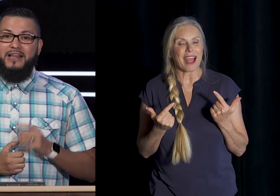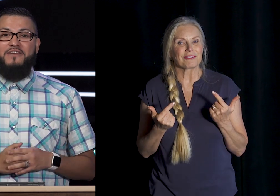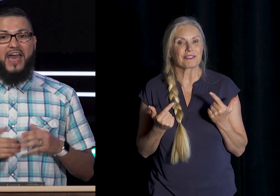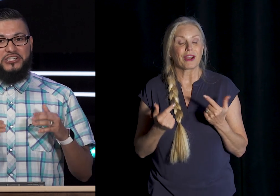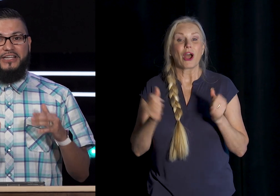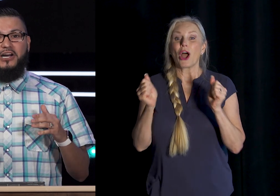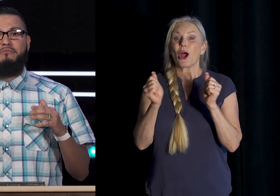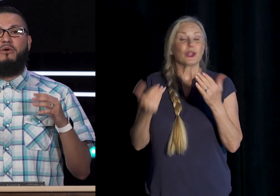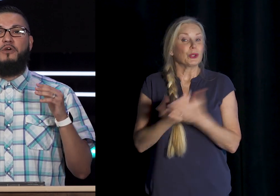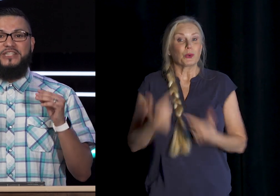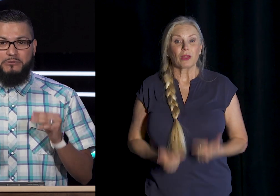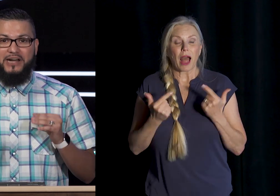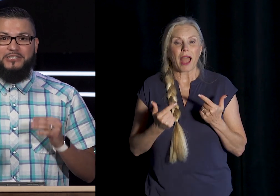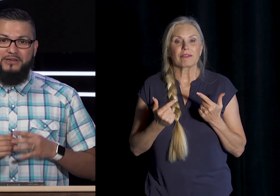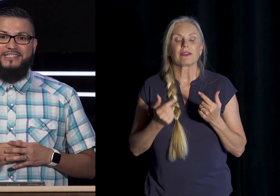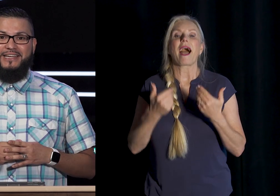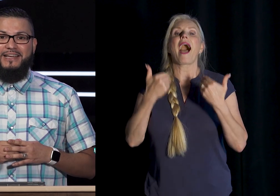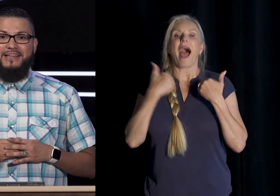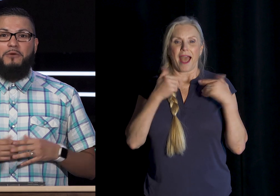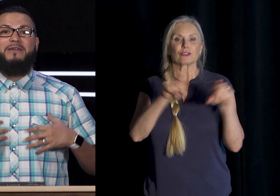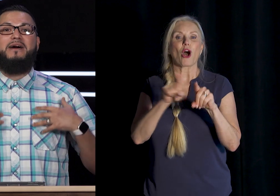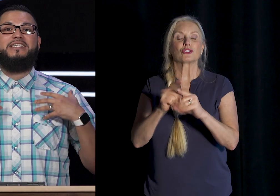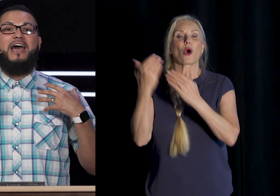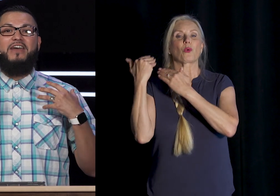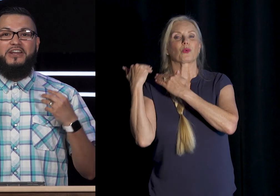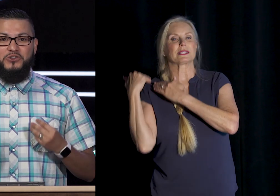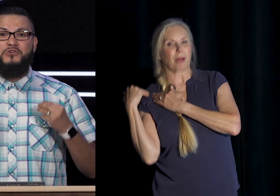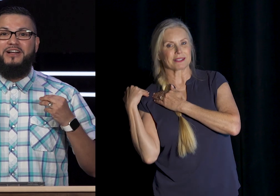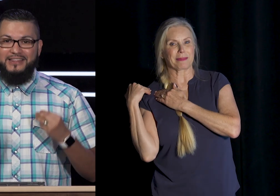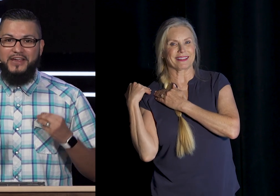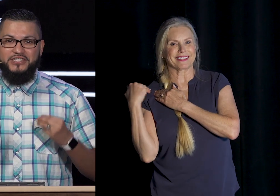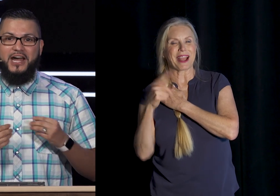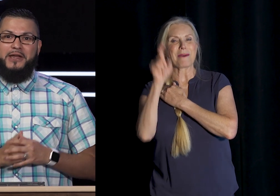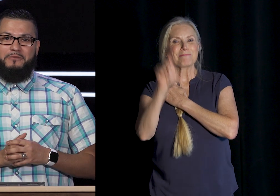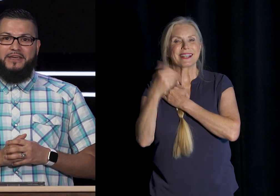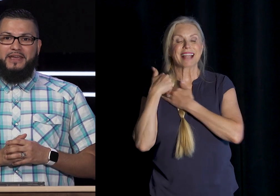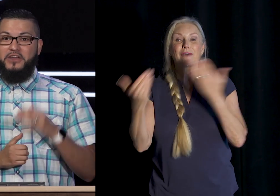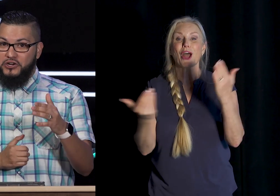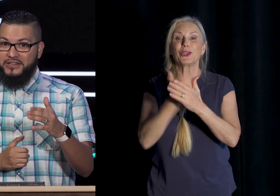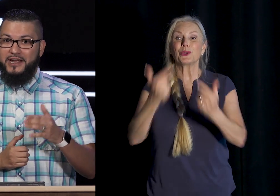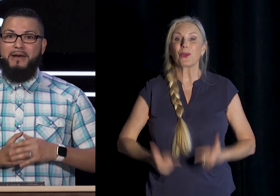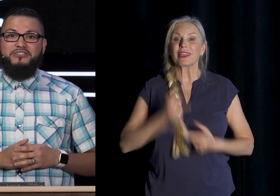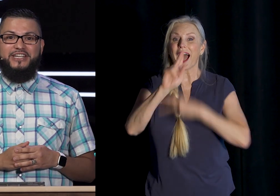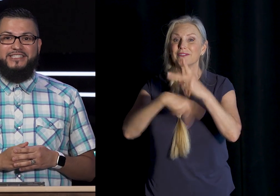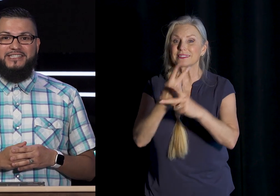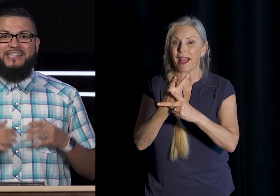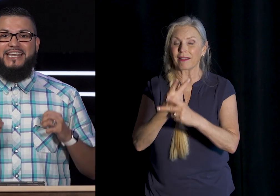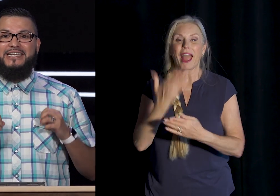life Actually comes with The responsibility That we must have A new lifestyle And the good thing About Jesus Is that he